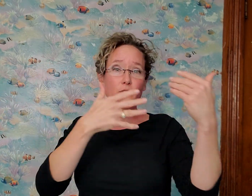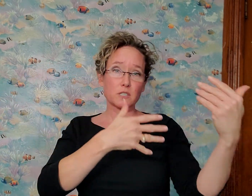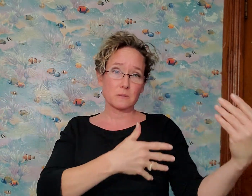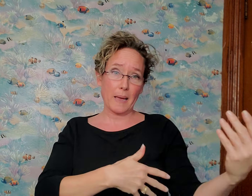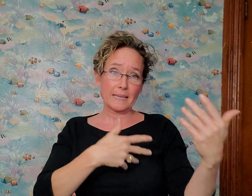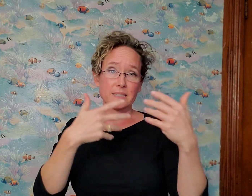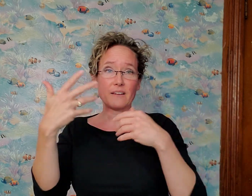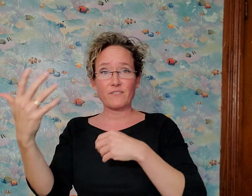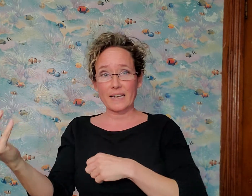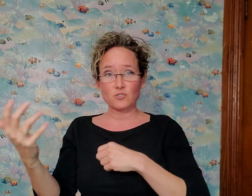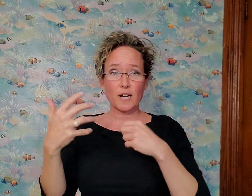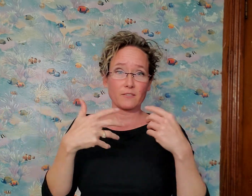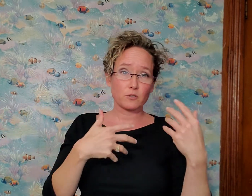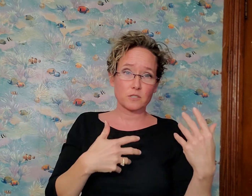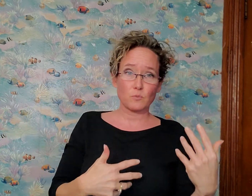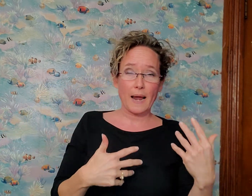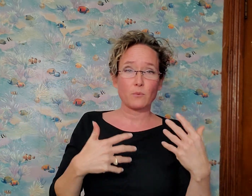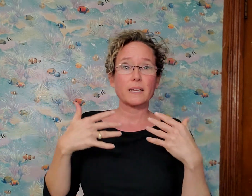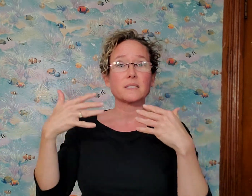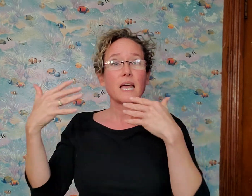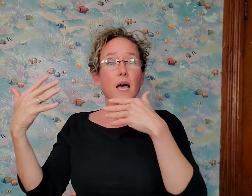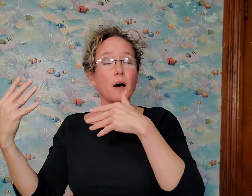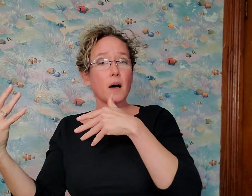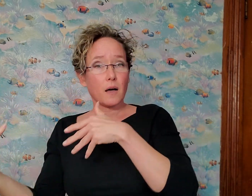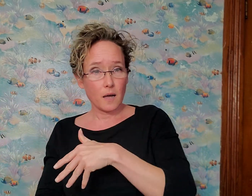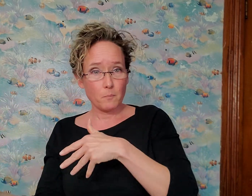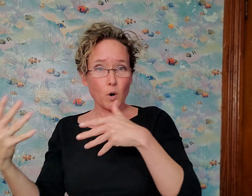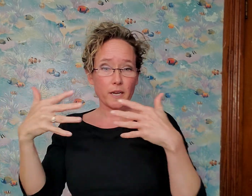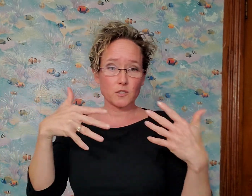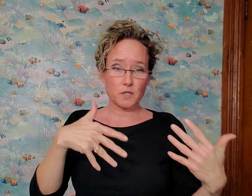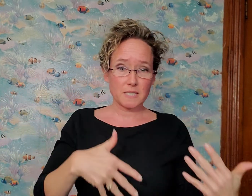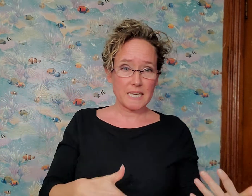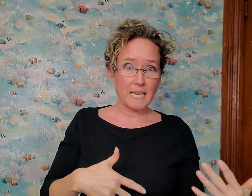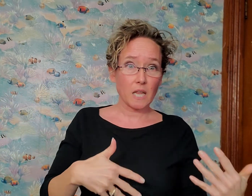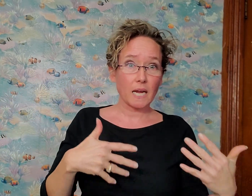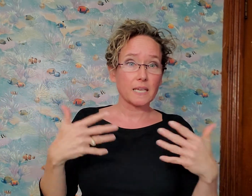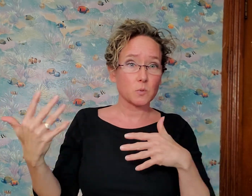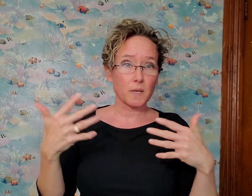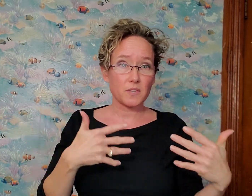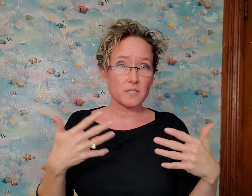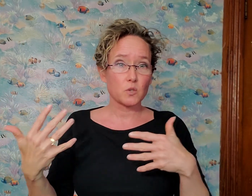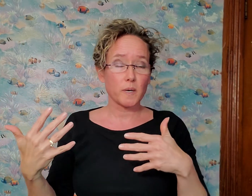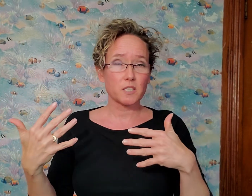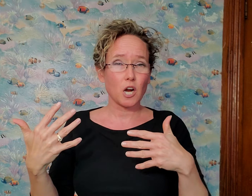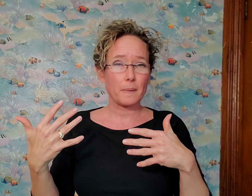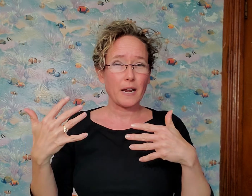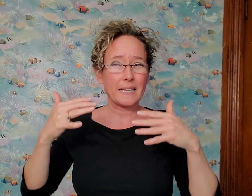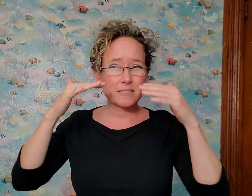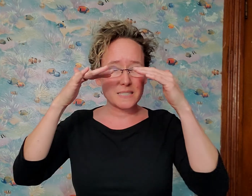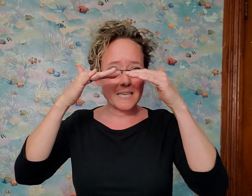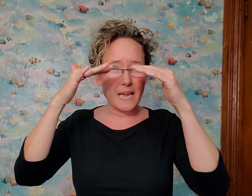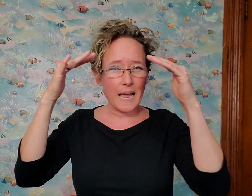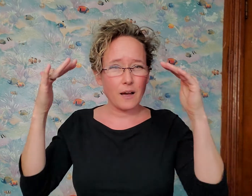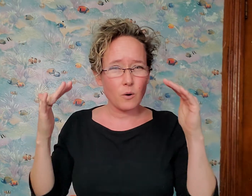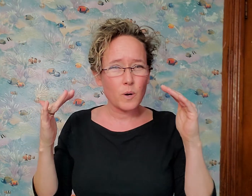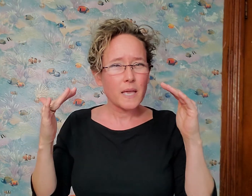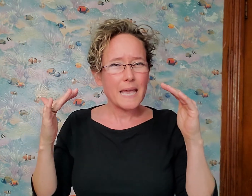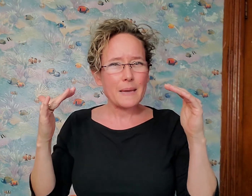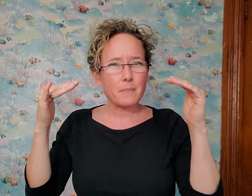versus bad debt, fast track versus rat race, mortgage versus HELOC is what this is going to talk about and see how it